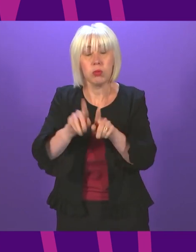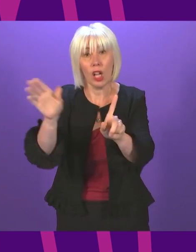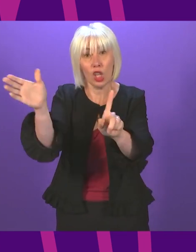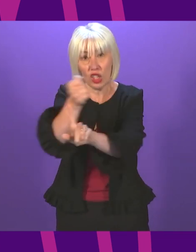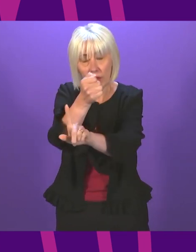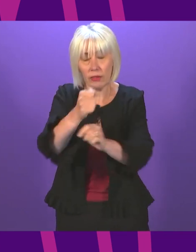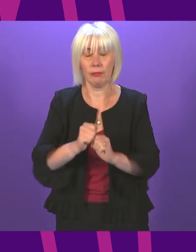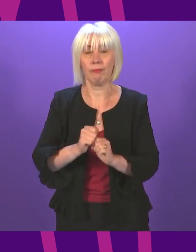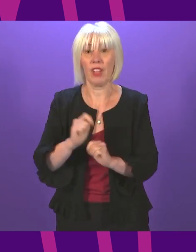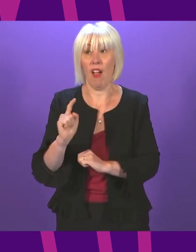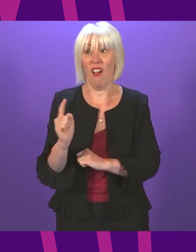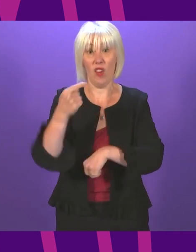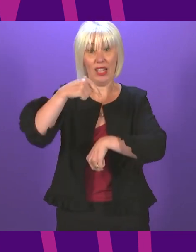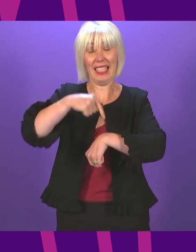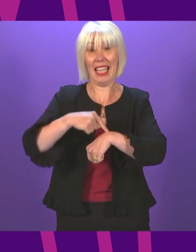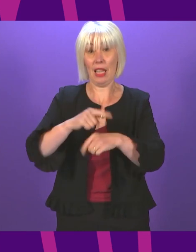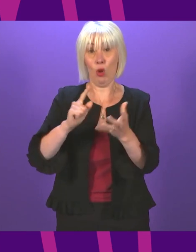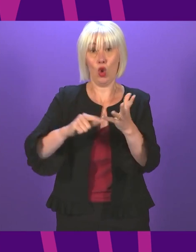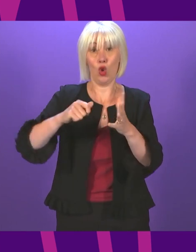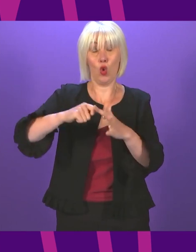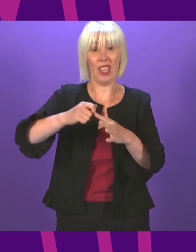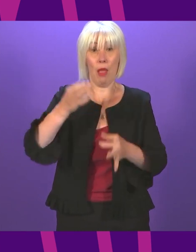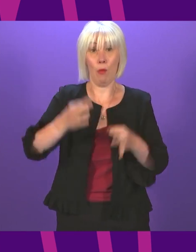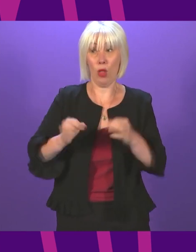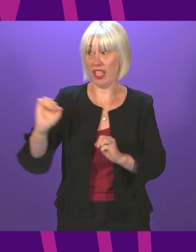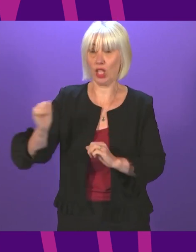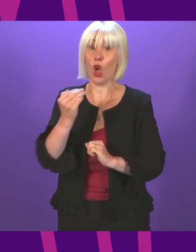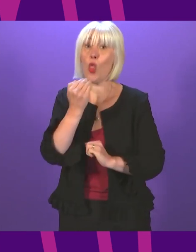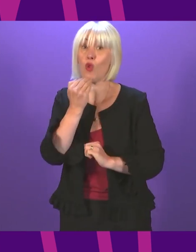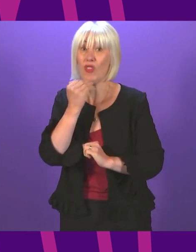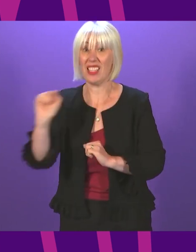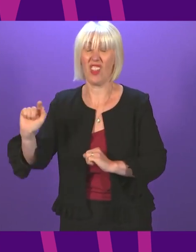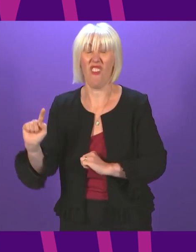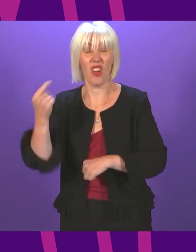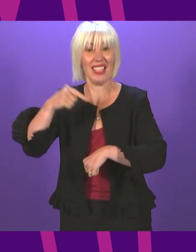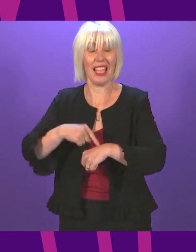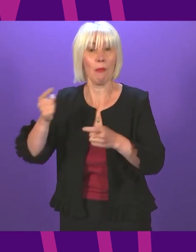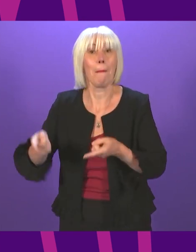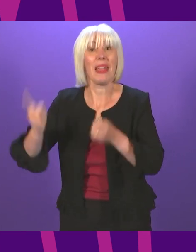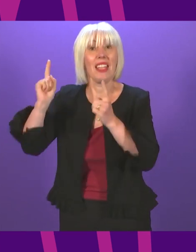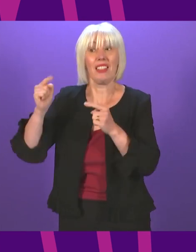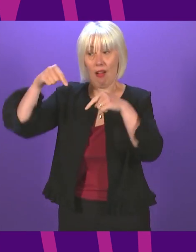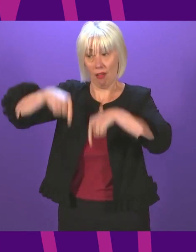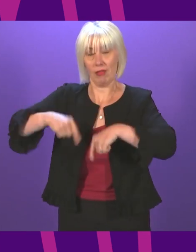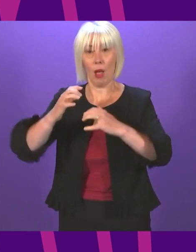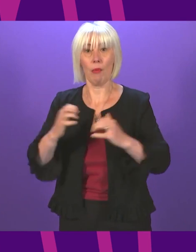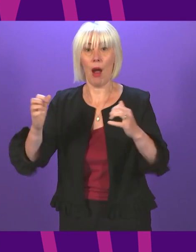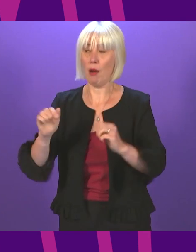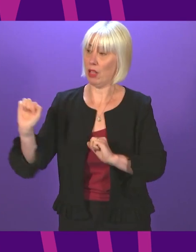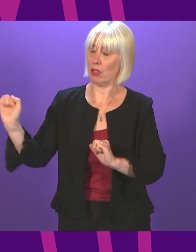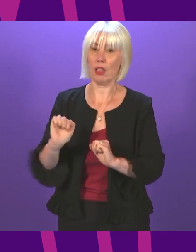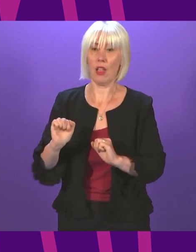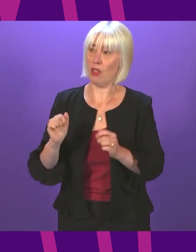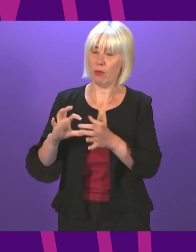time in UK politics, it will see Greens international government as ministers working in a spirit of common endeavour,